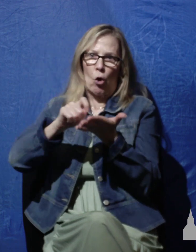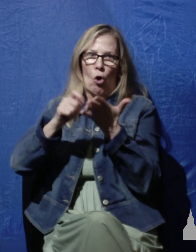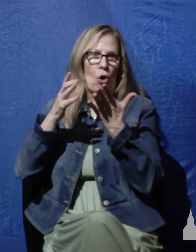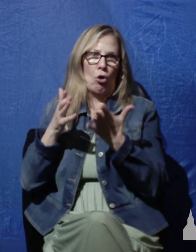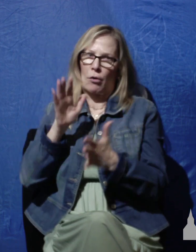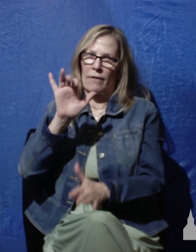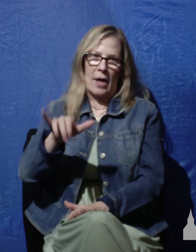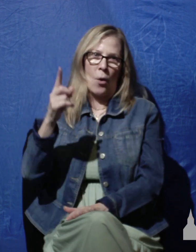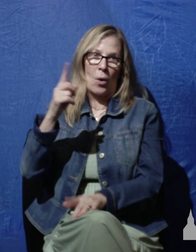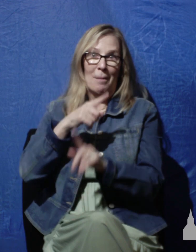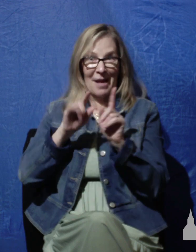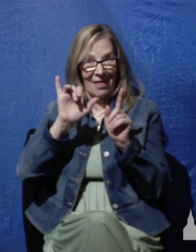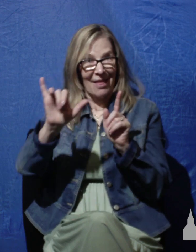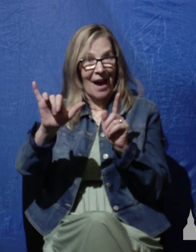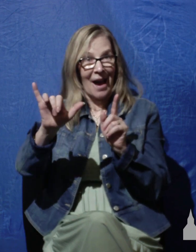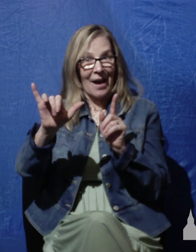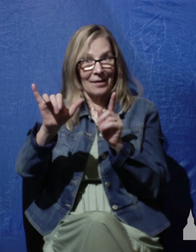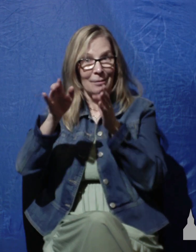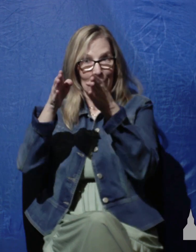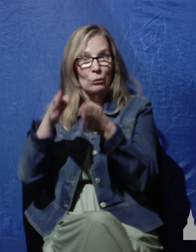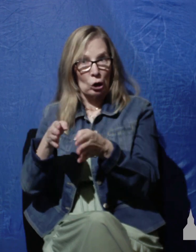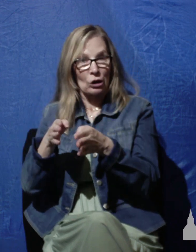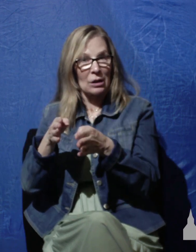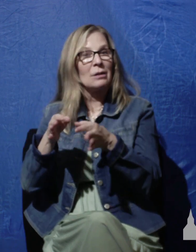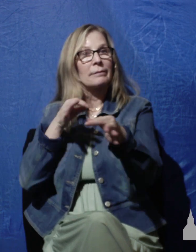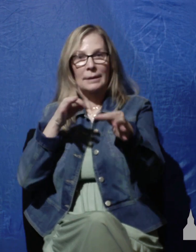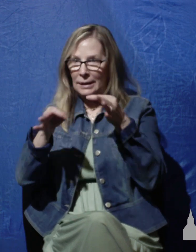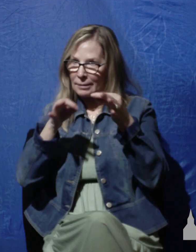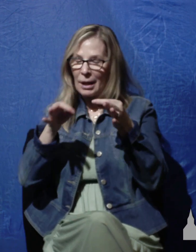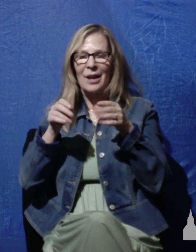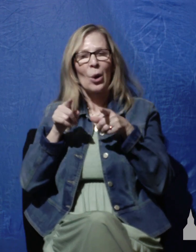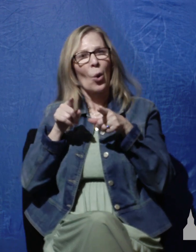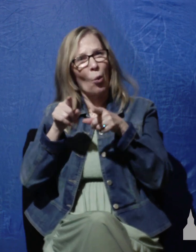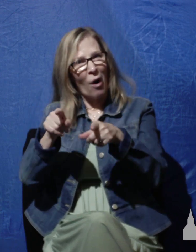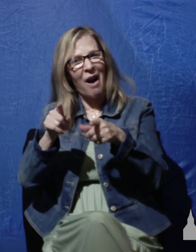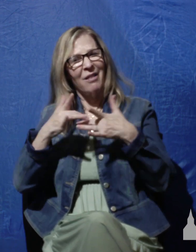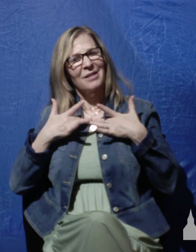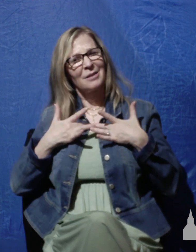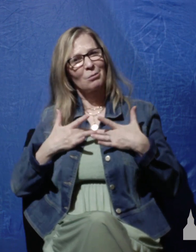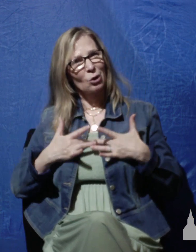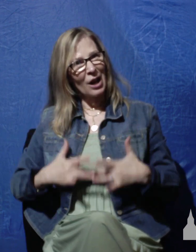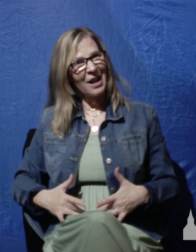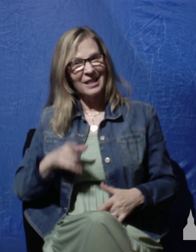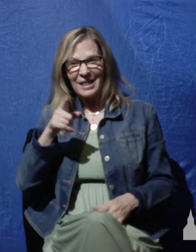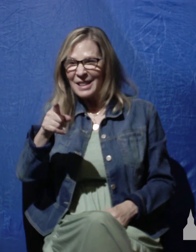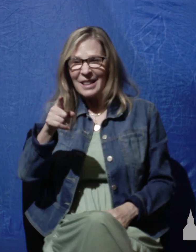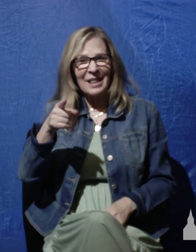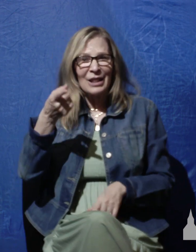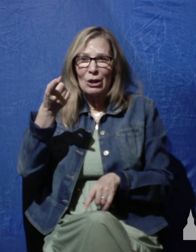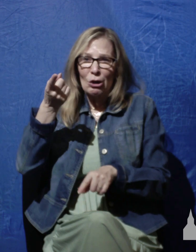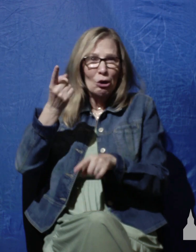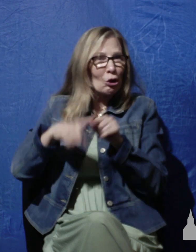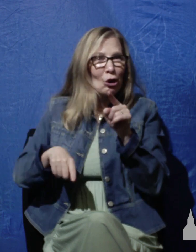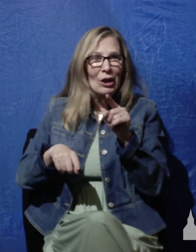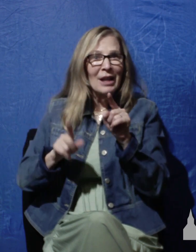psalm, but the psalmist tells us that while in a state of depression because he was unable to be in the temple